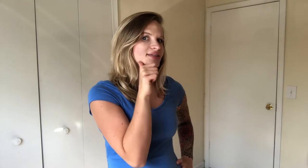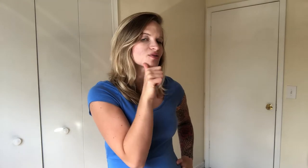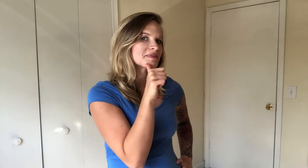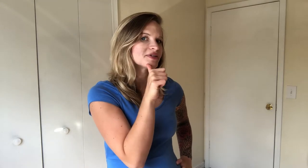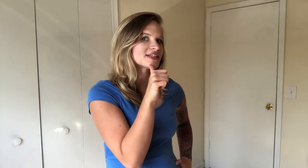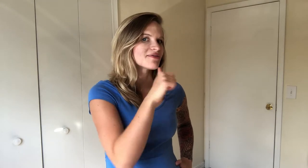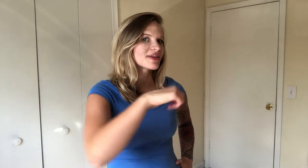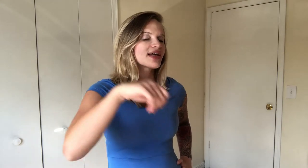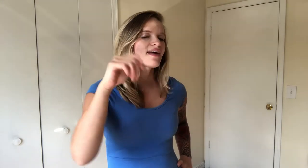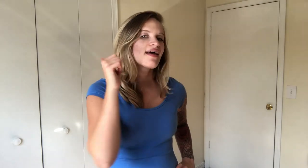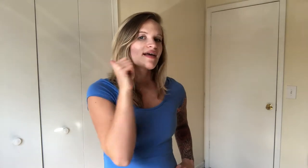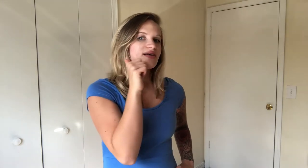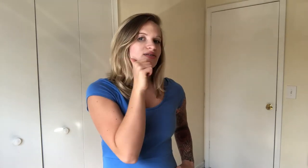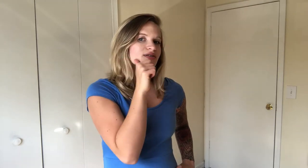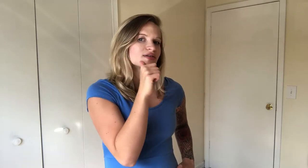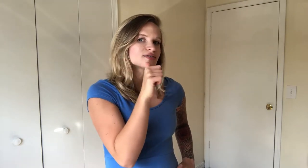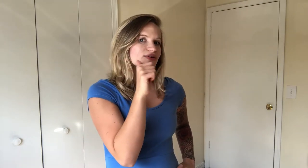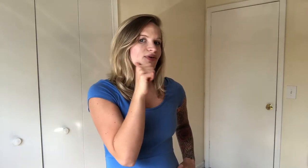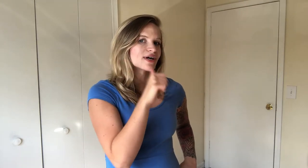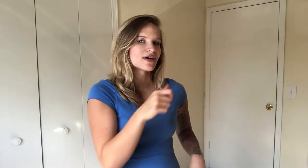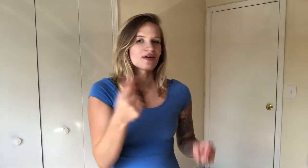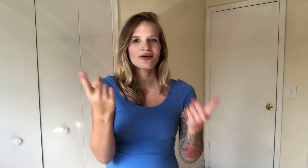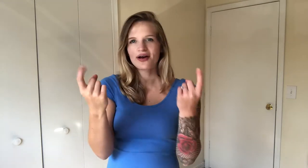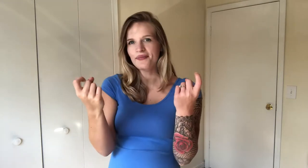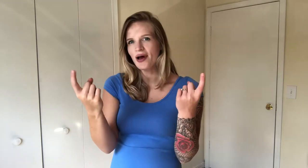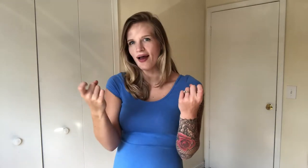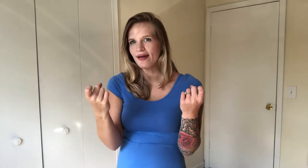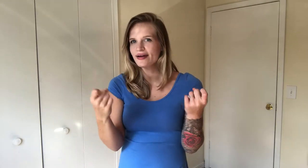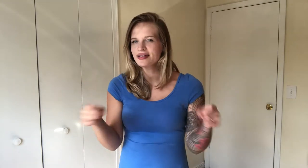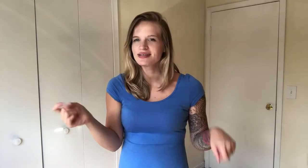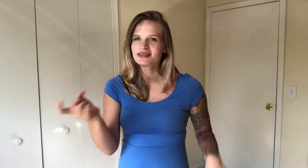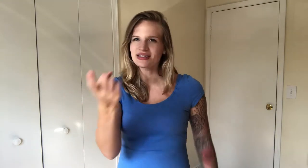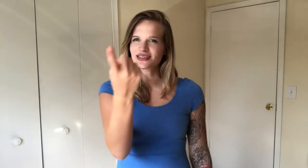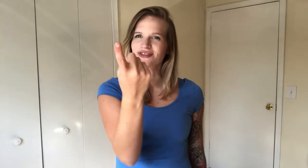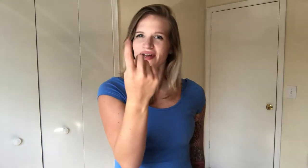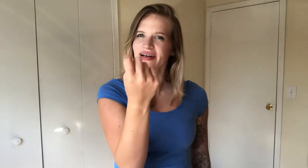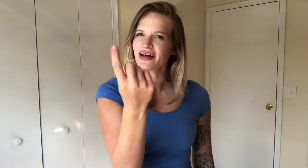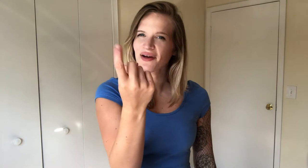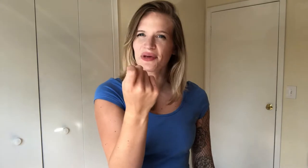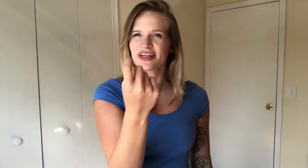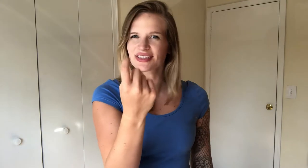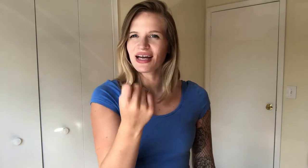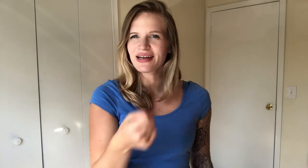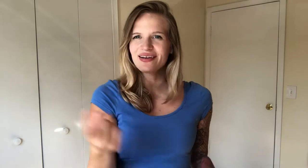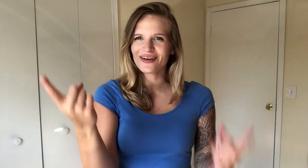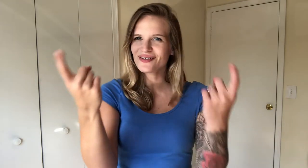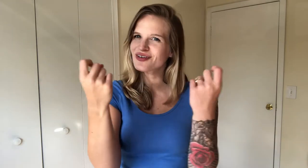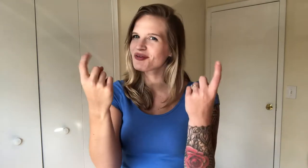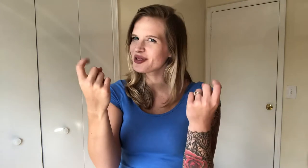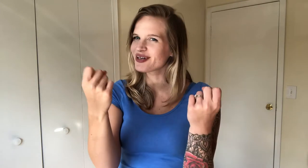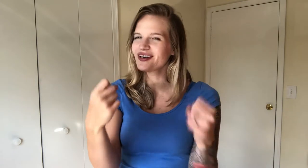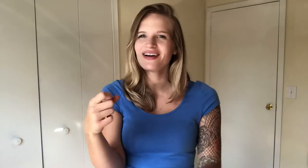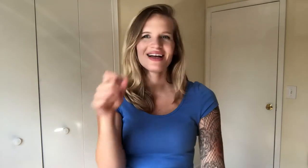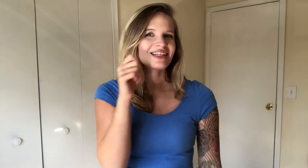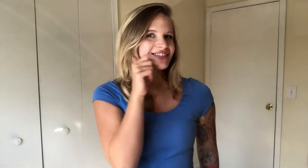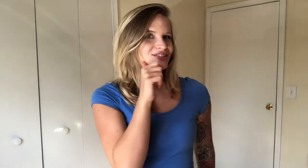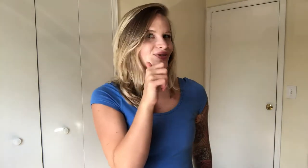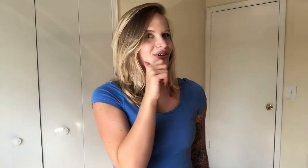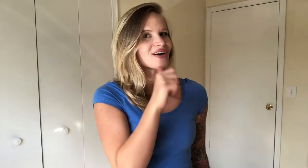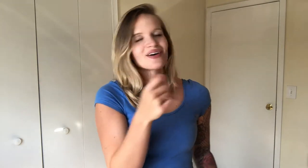swipe your chin with it. So girl. Come on. Just do like a come here sign. know. Come here. So girl.